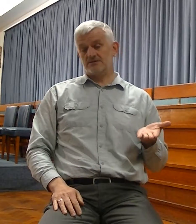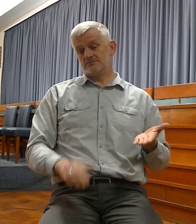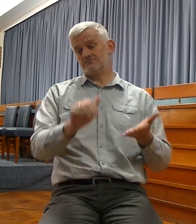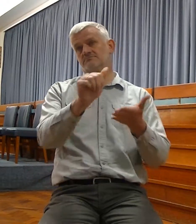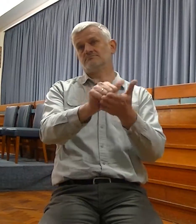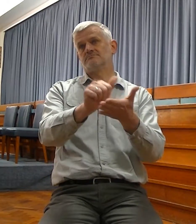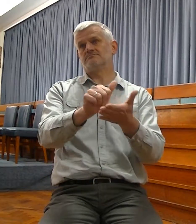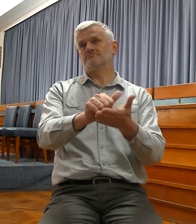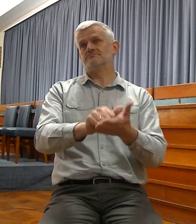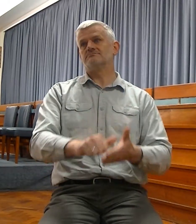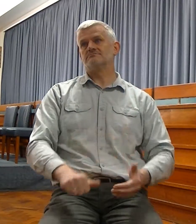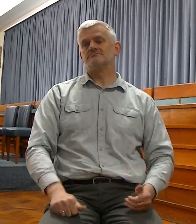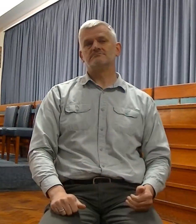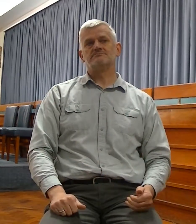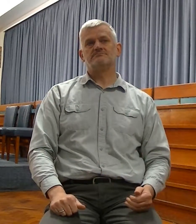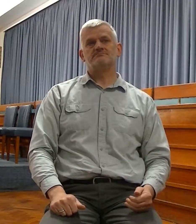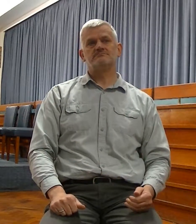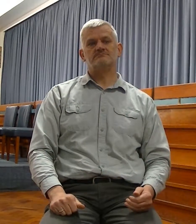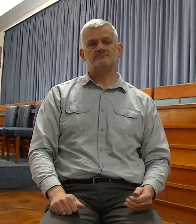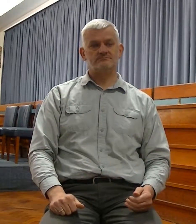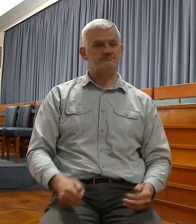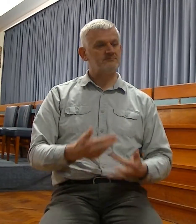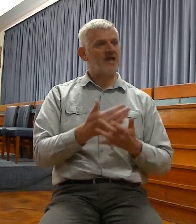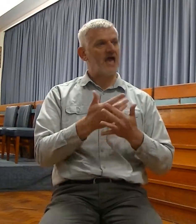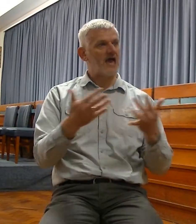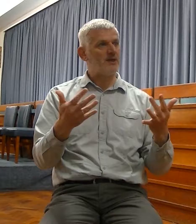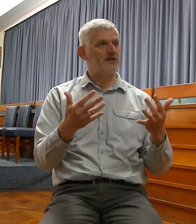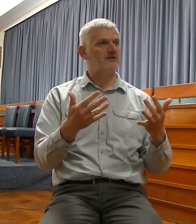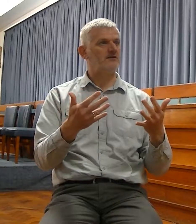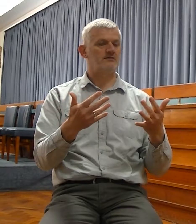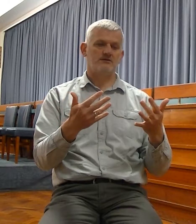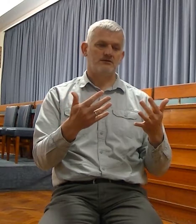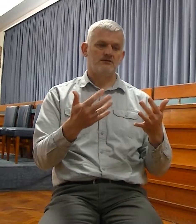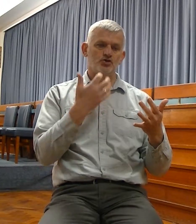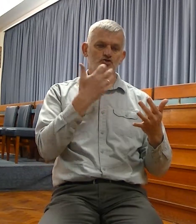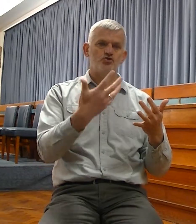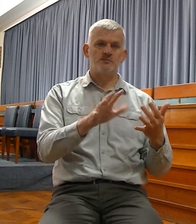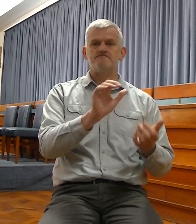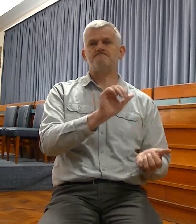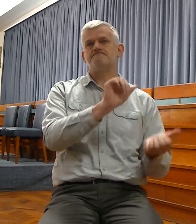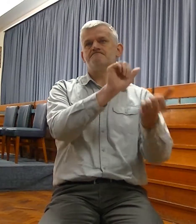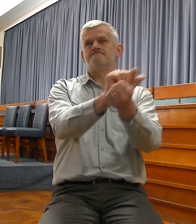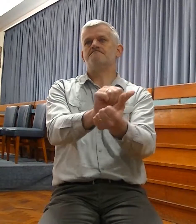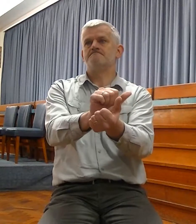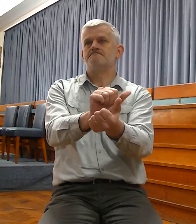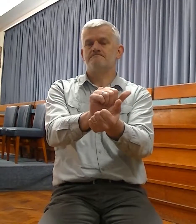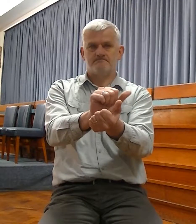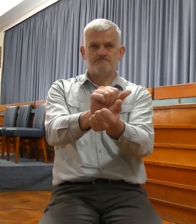number of people of Judah who were taken into captivity in the future, into Babylon,